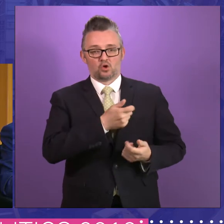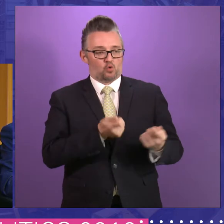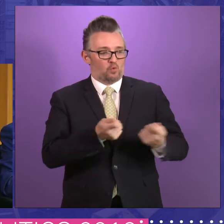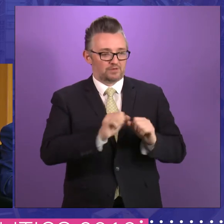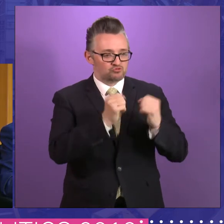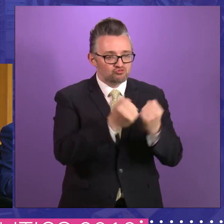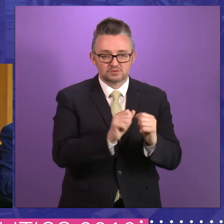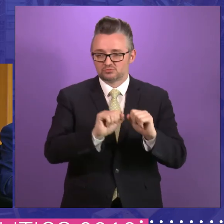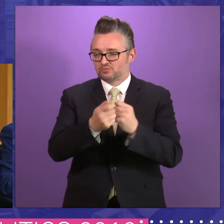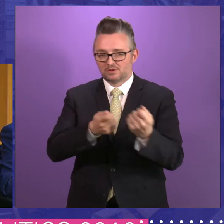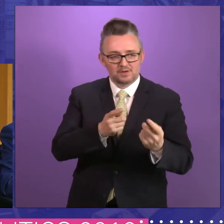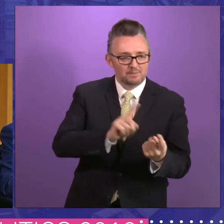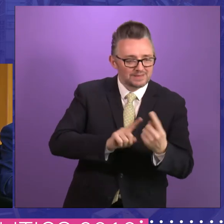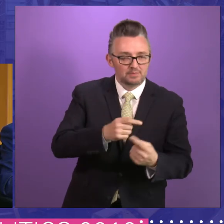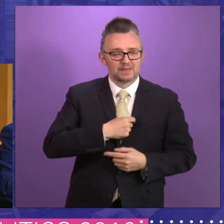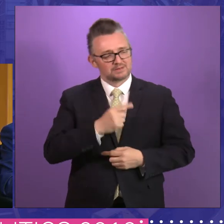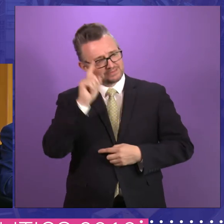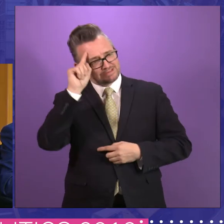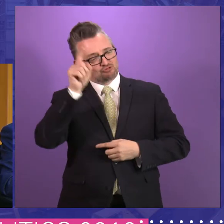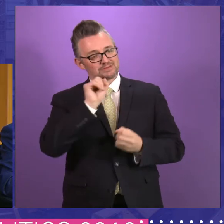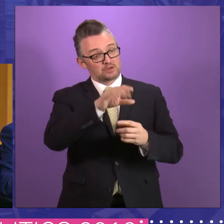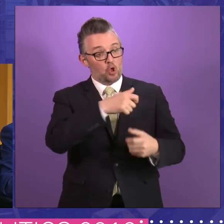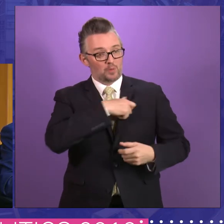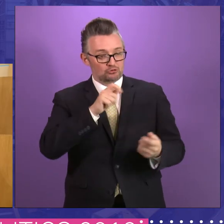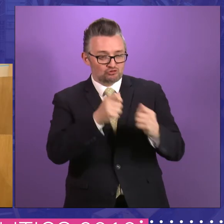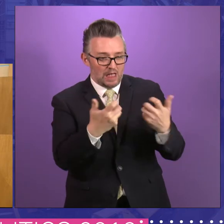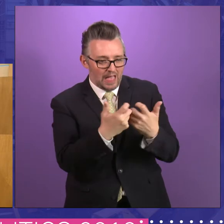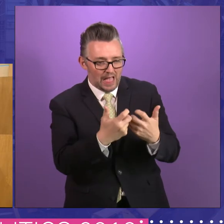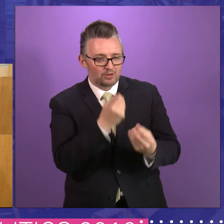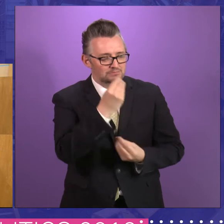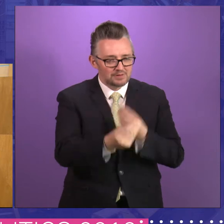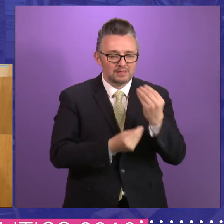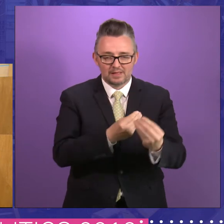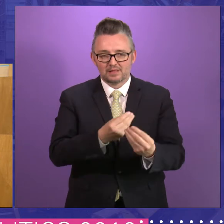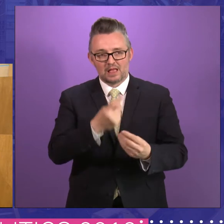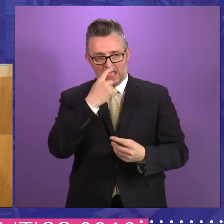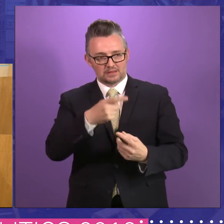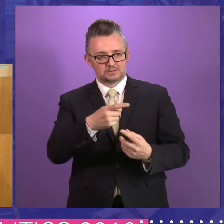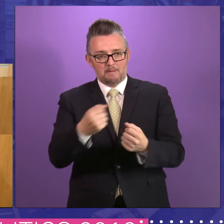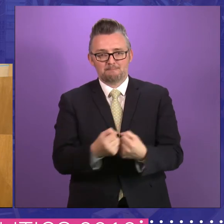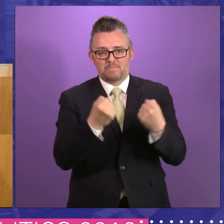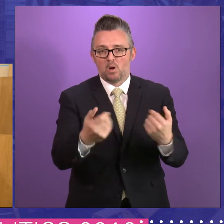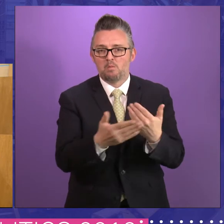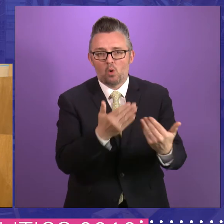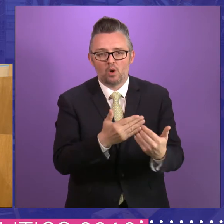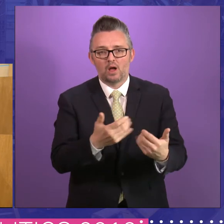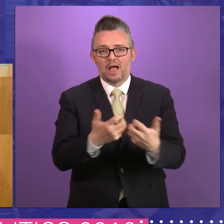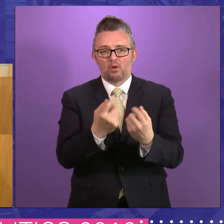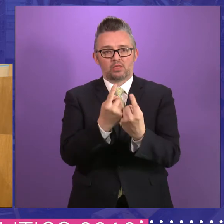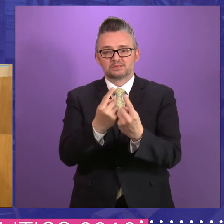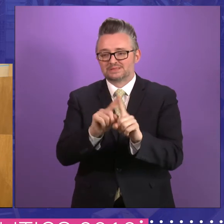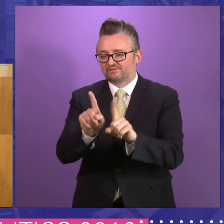others, and make suggestions about how we can change the committees, how they can be stronger, how we can do things differently.